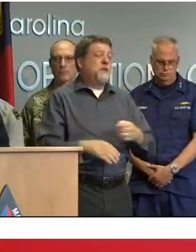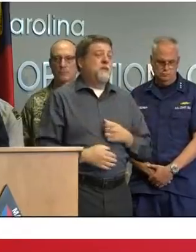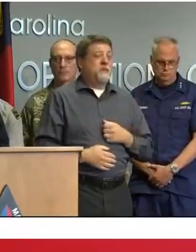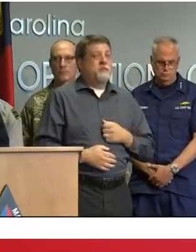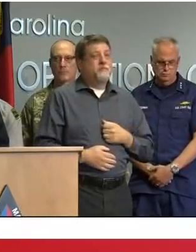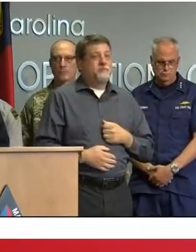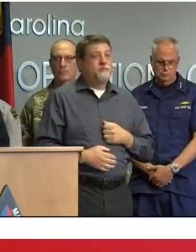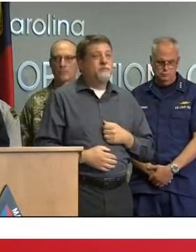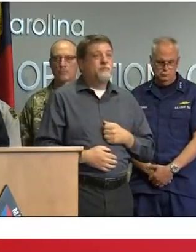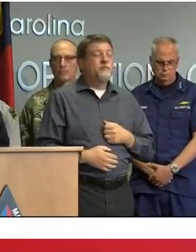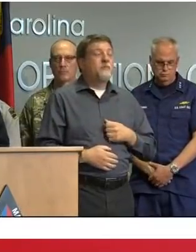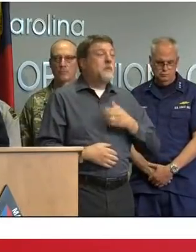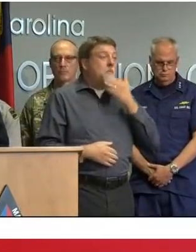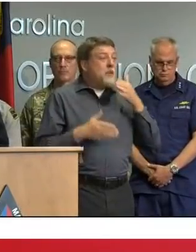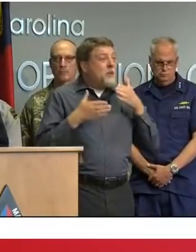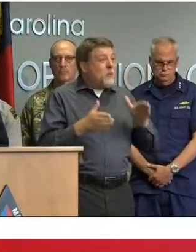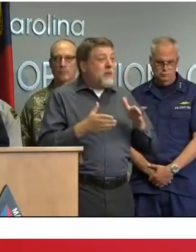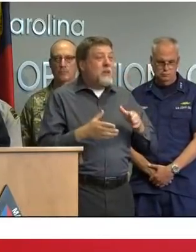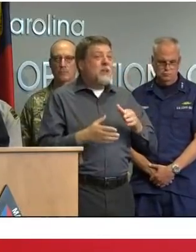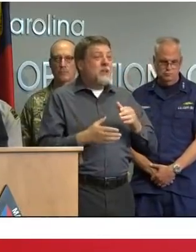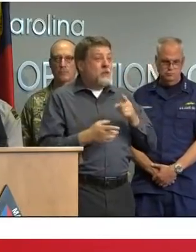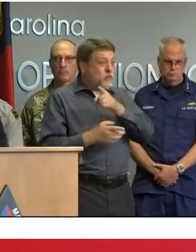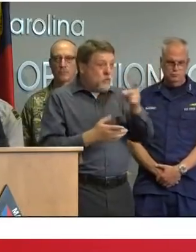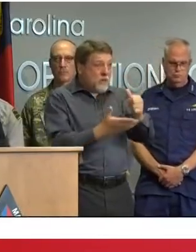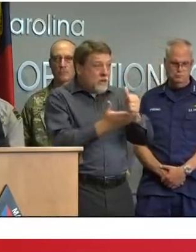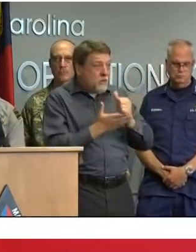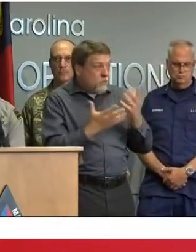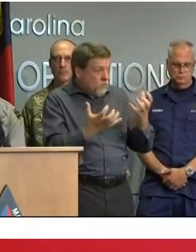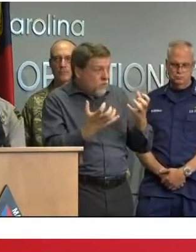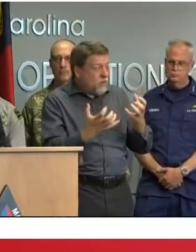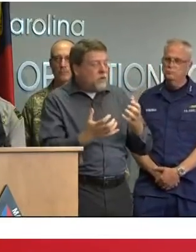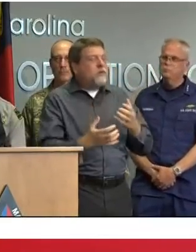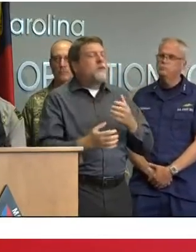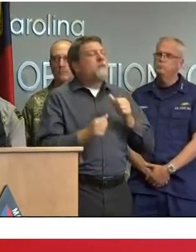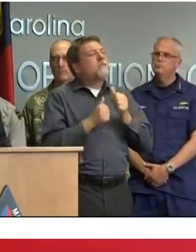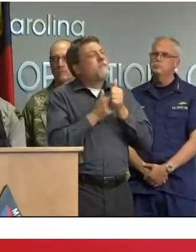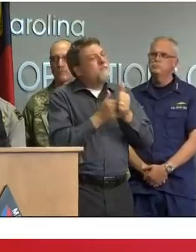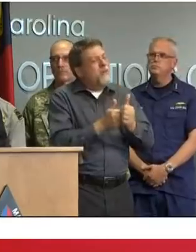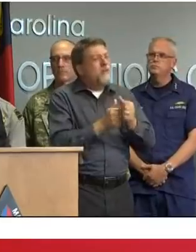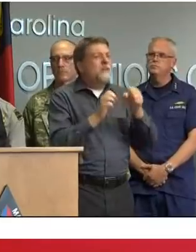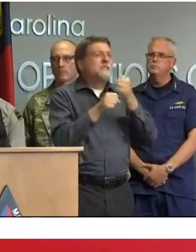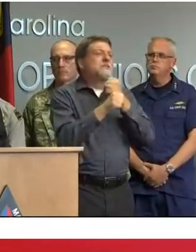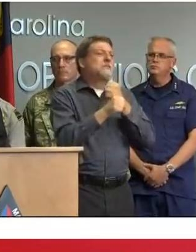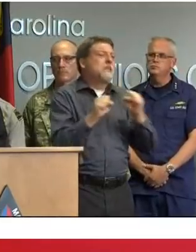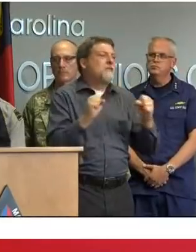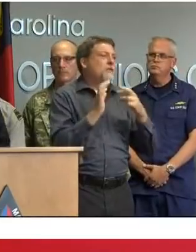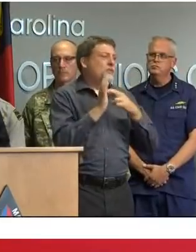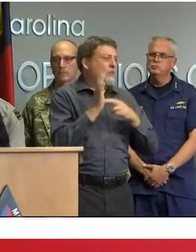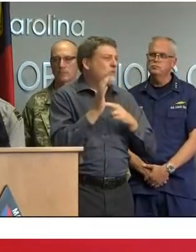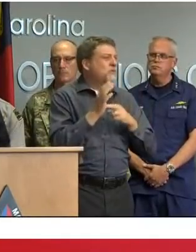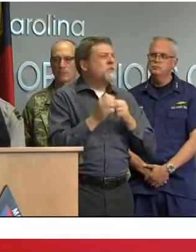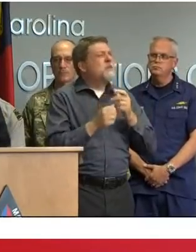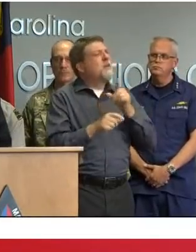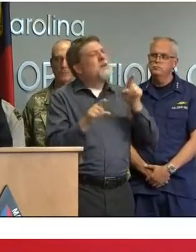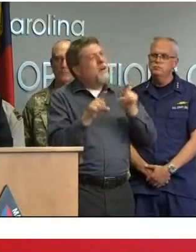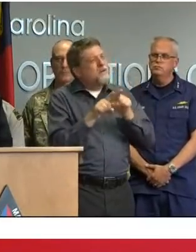can help us with that by using safety precautions and common sense